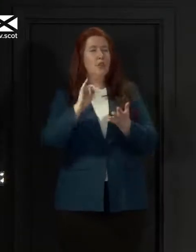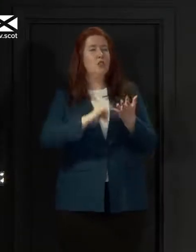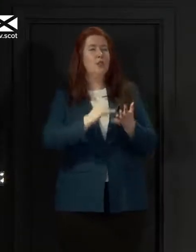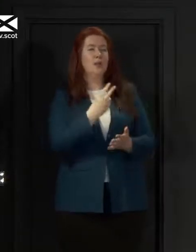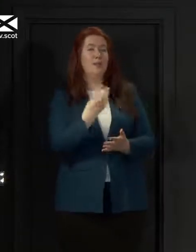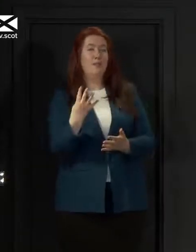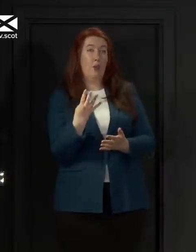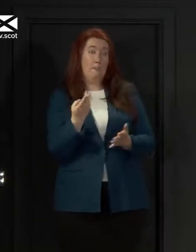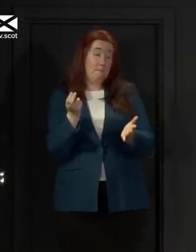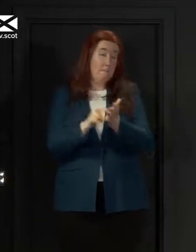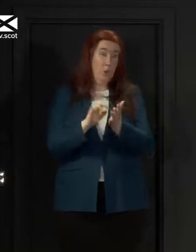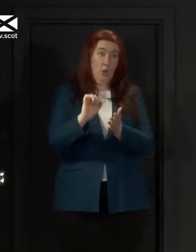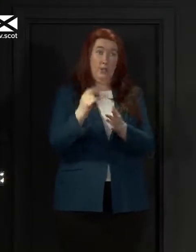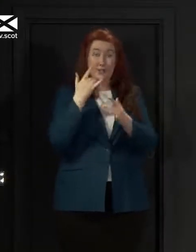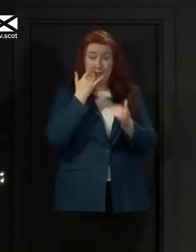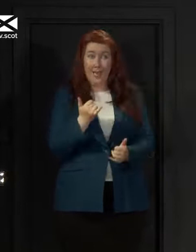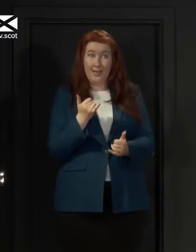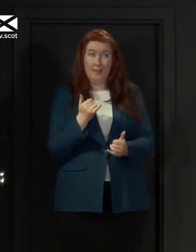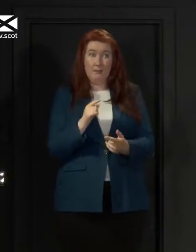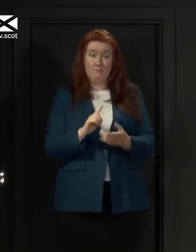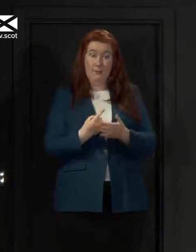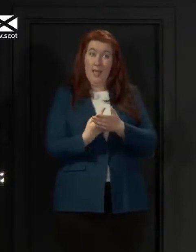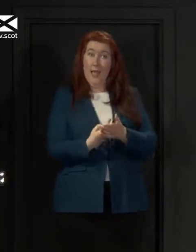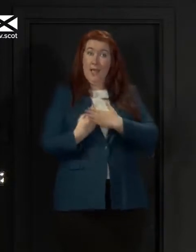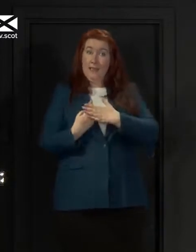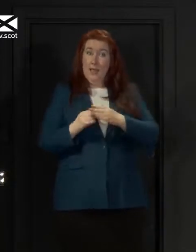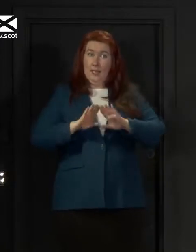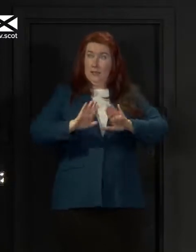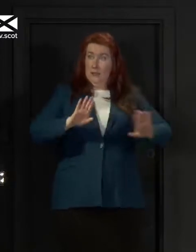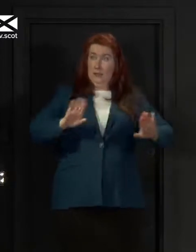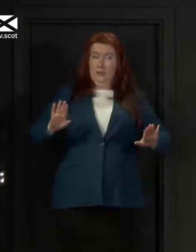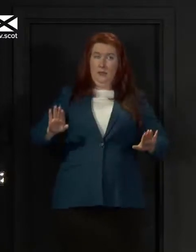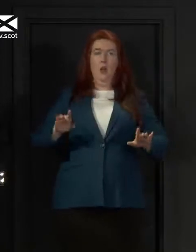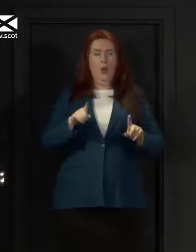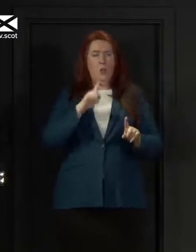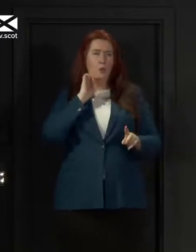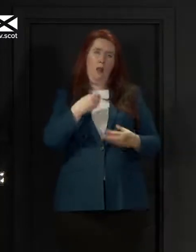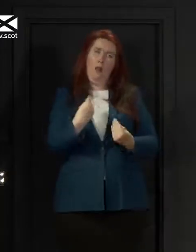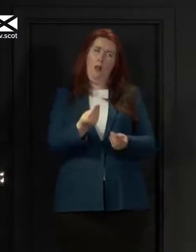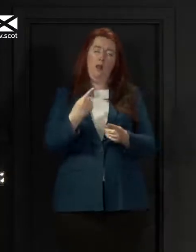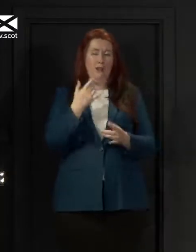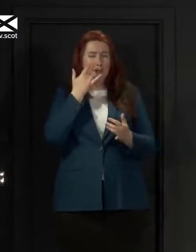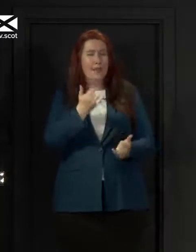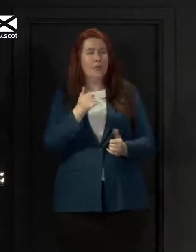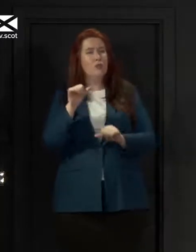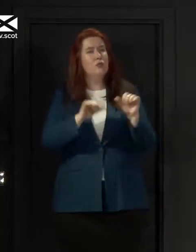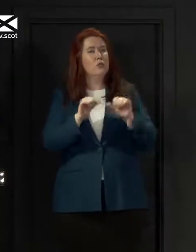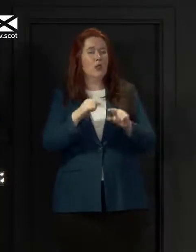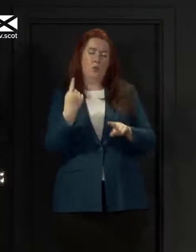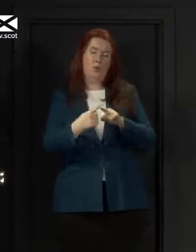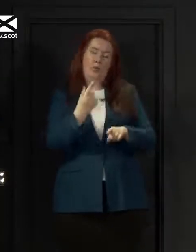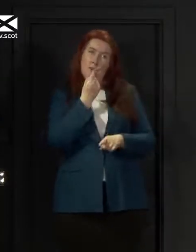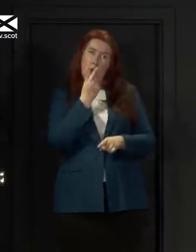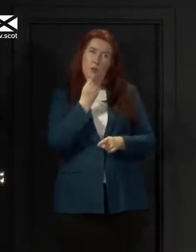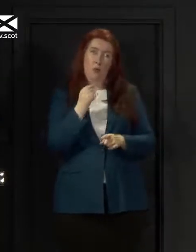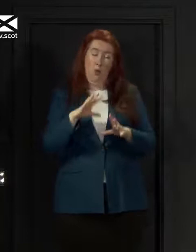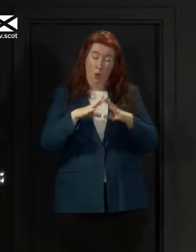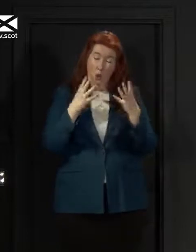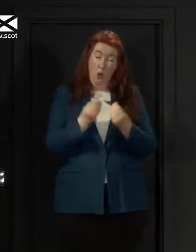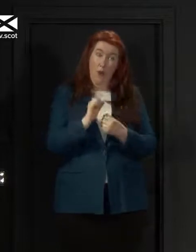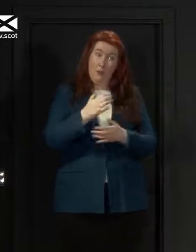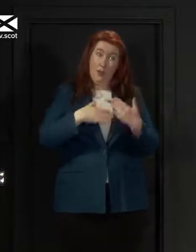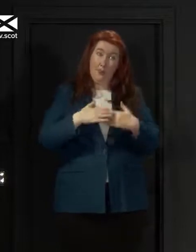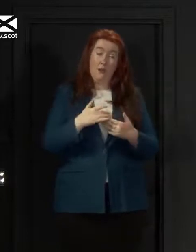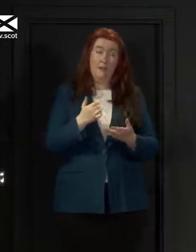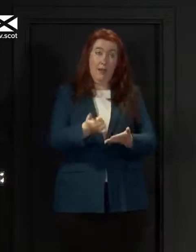that test booked isolate and you'll get the test result as quickly as possible all of that will help